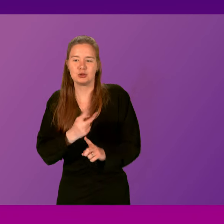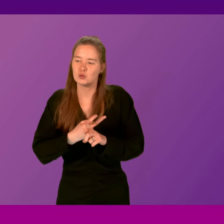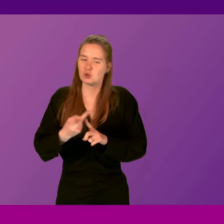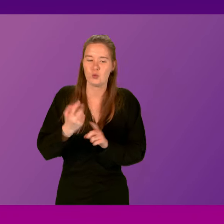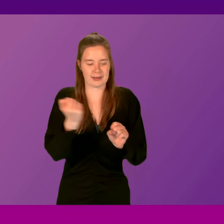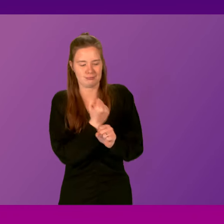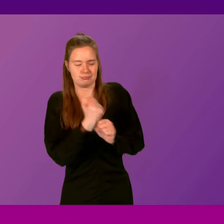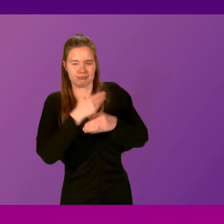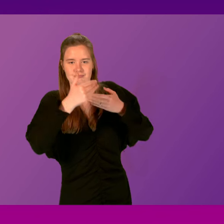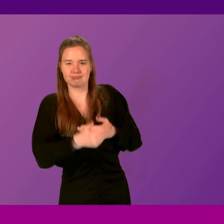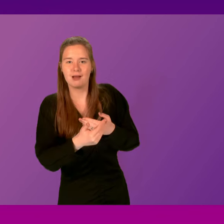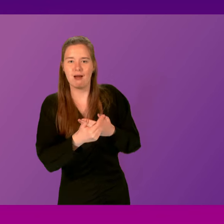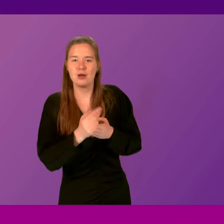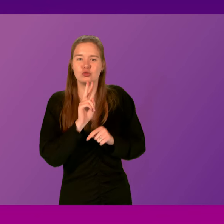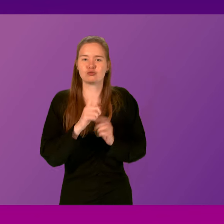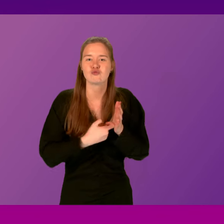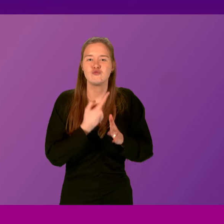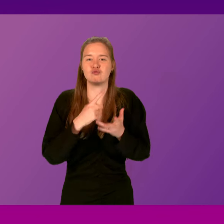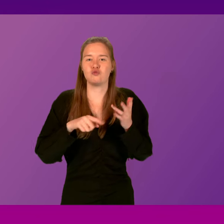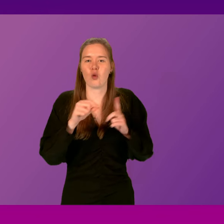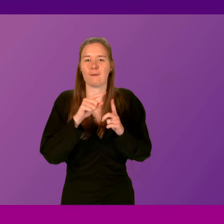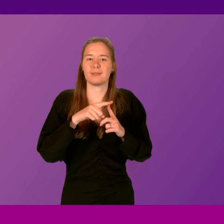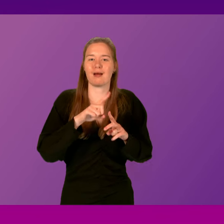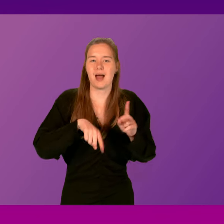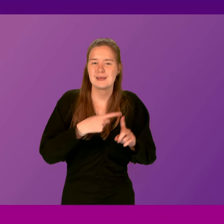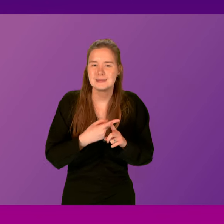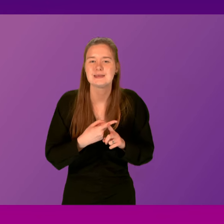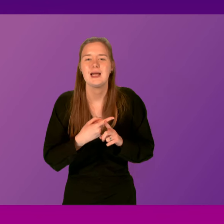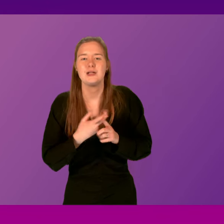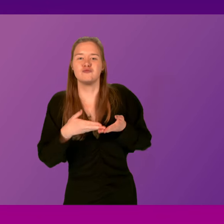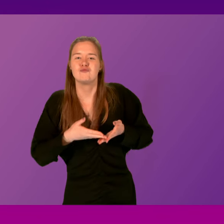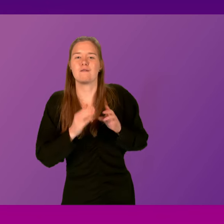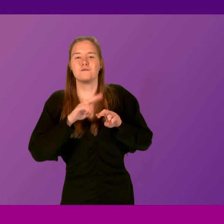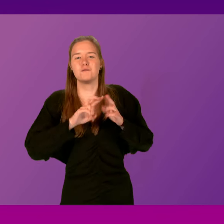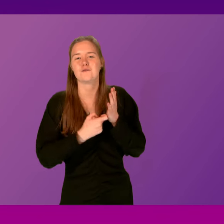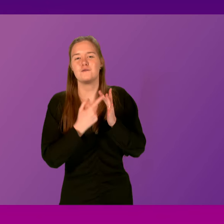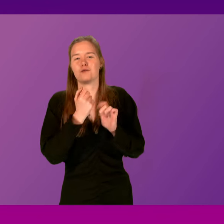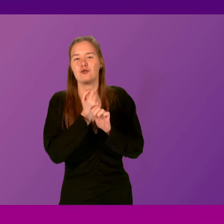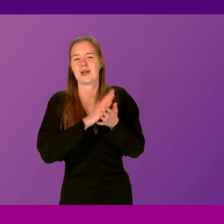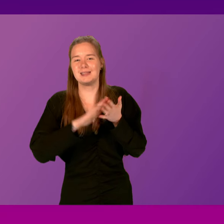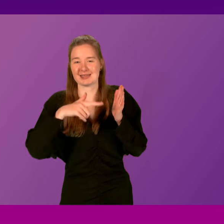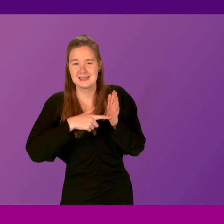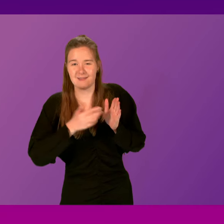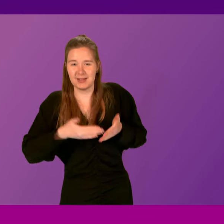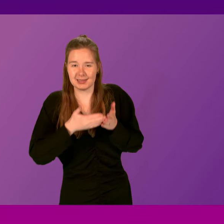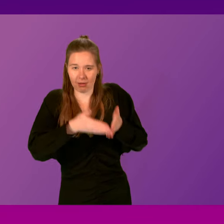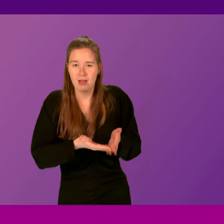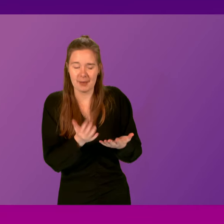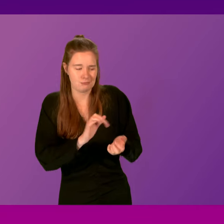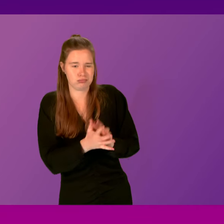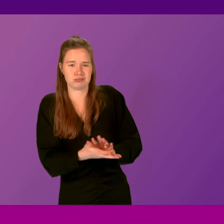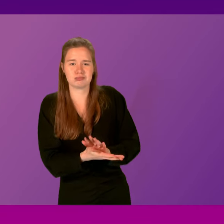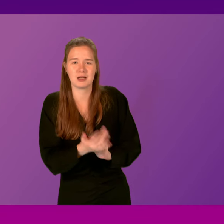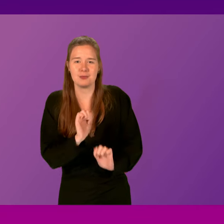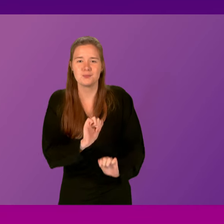refit period, a rope axe and, more recently, a freight vessel providing cover on the Stromnus to Scrabster route. This year,